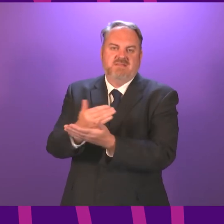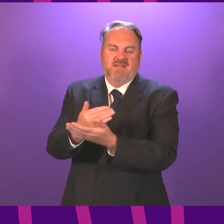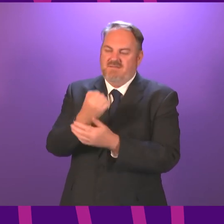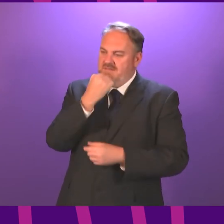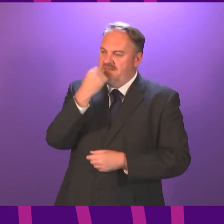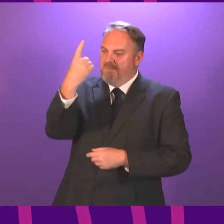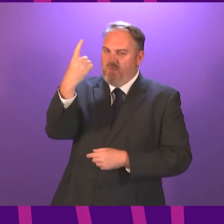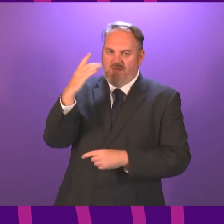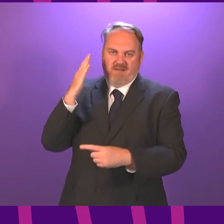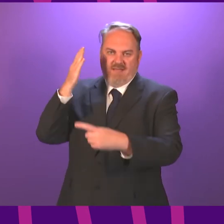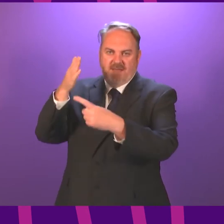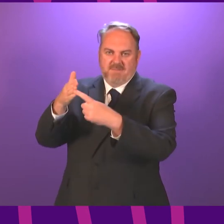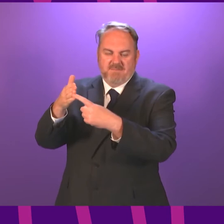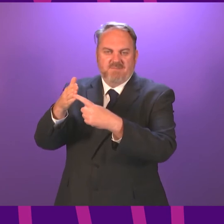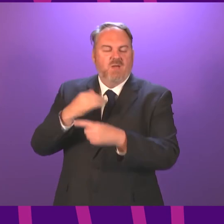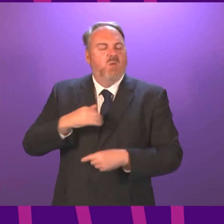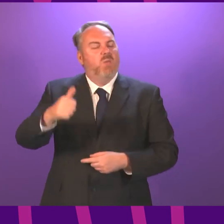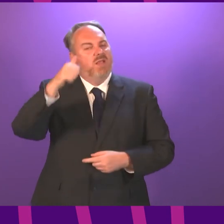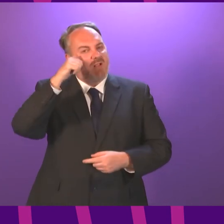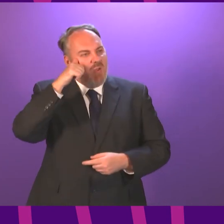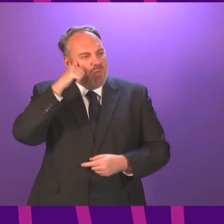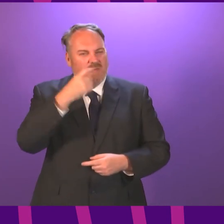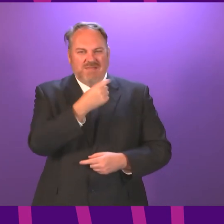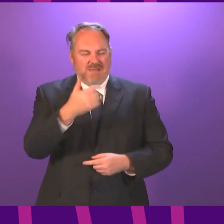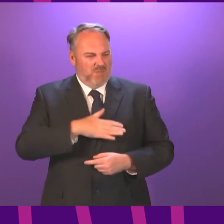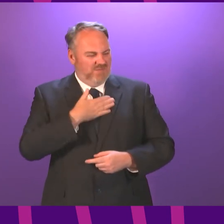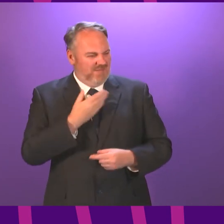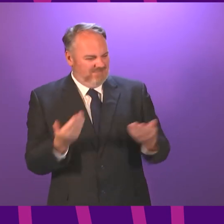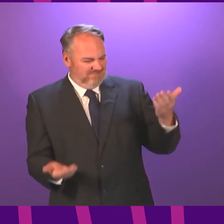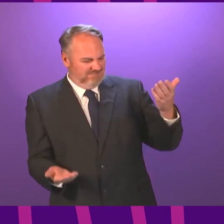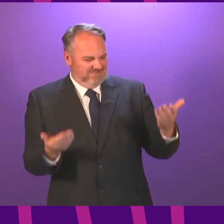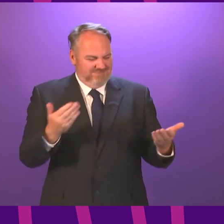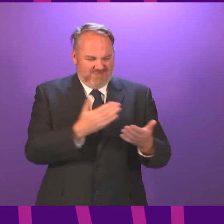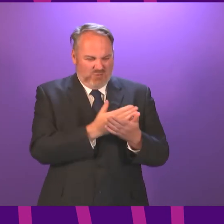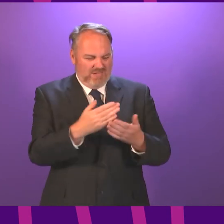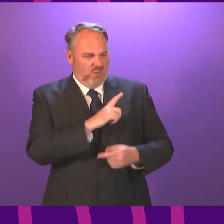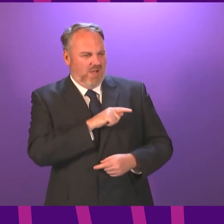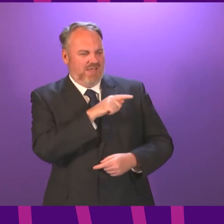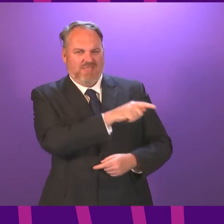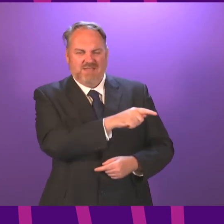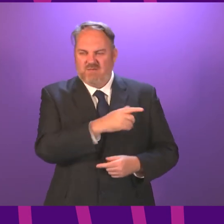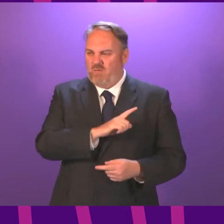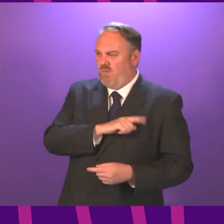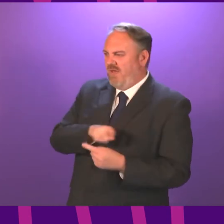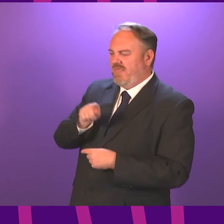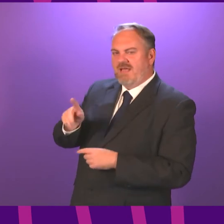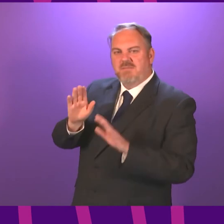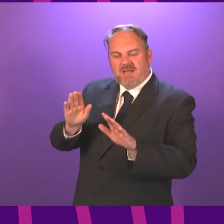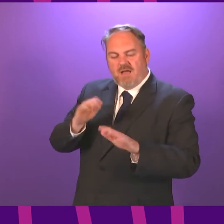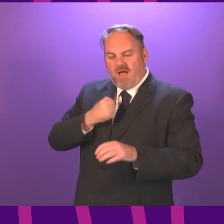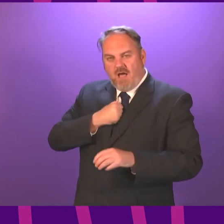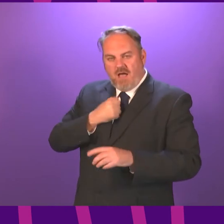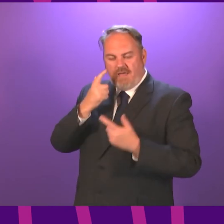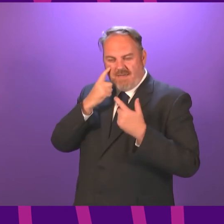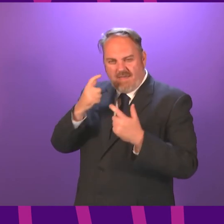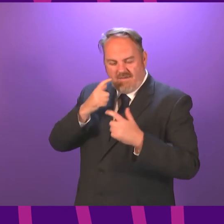always be apparent anomalies. I wish there weren't and we try to avoid that, but as we try bit by bit, step by step to